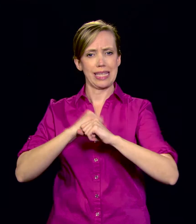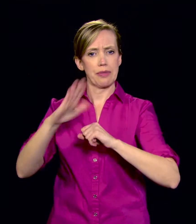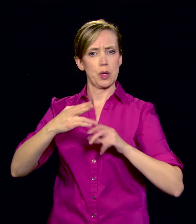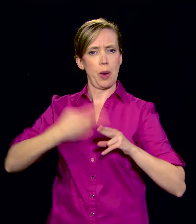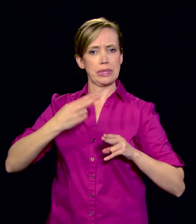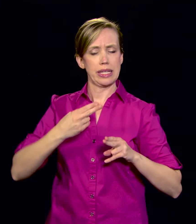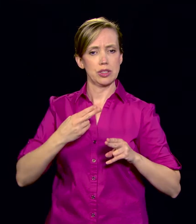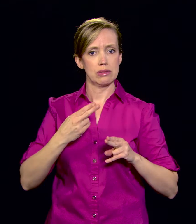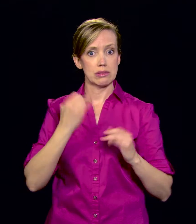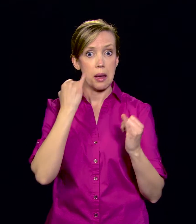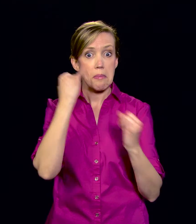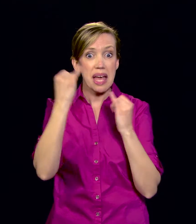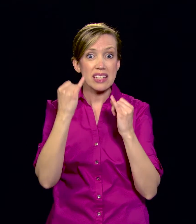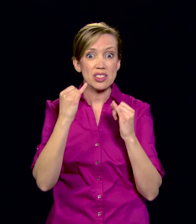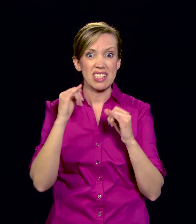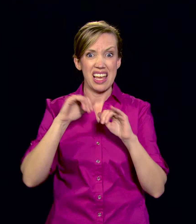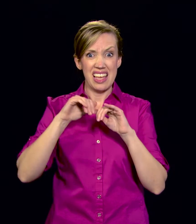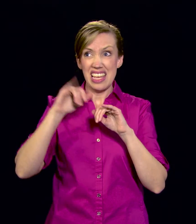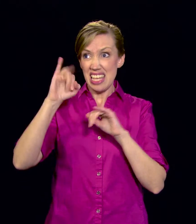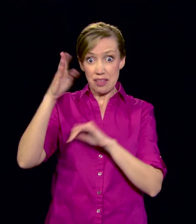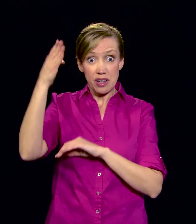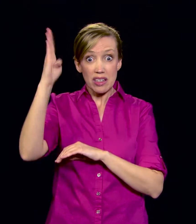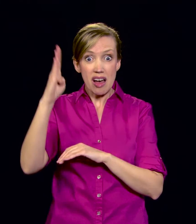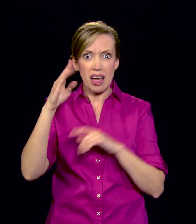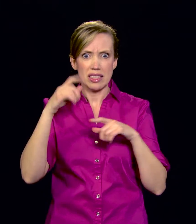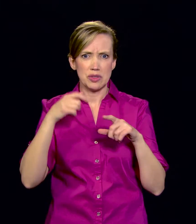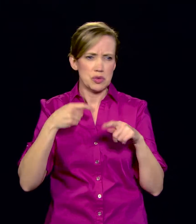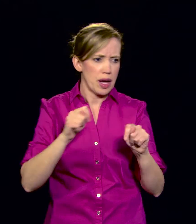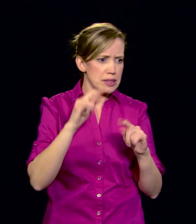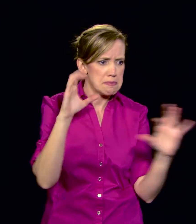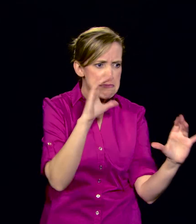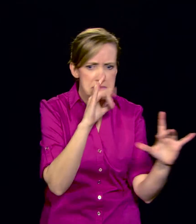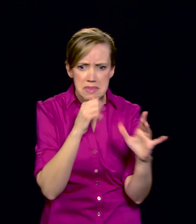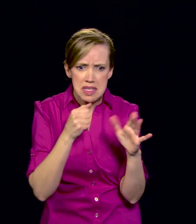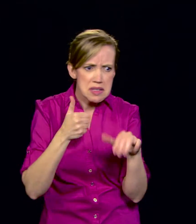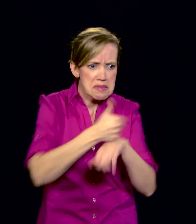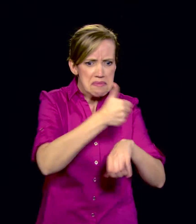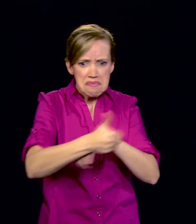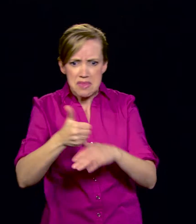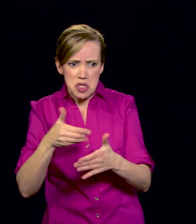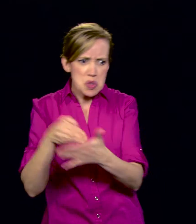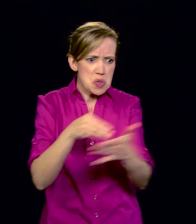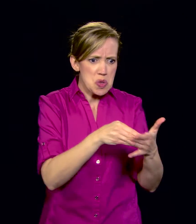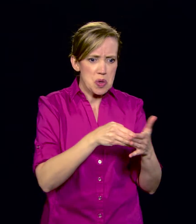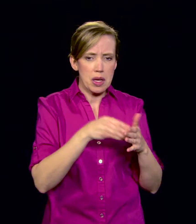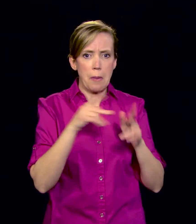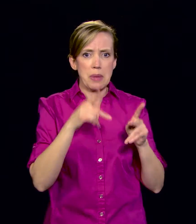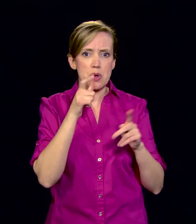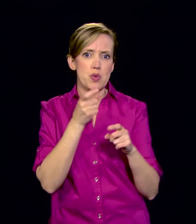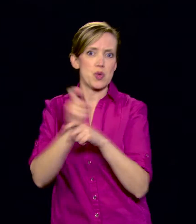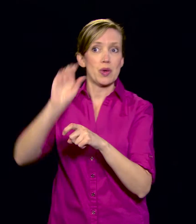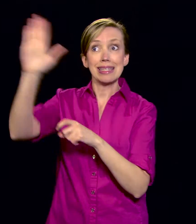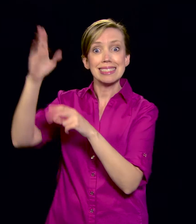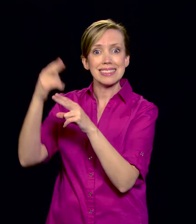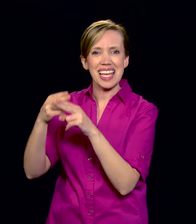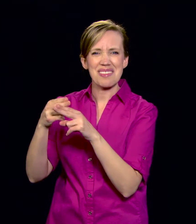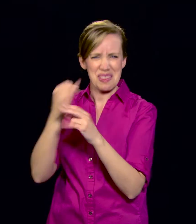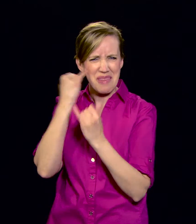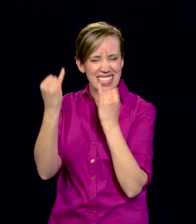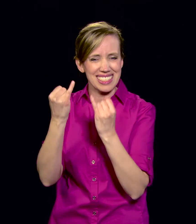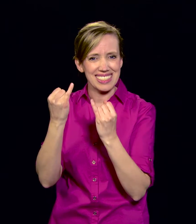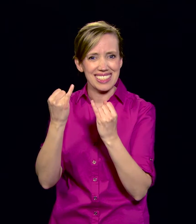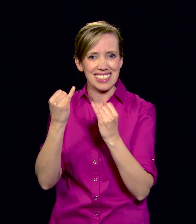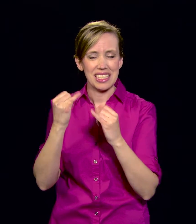Imagine how busy God would be if He went after all of the people who slander Him. God gets blamed for a lot, but instead of protecting His